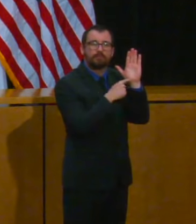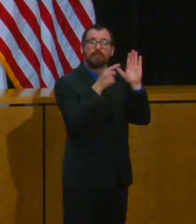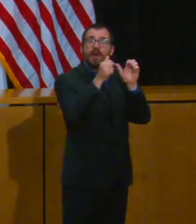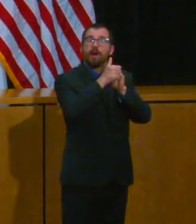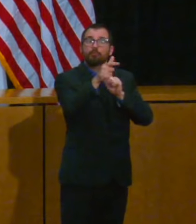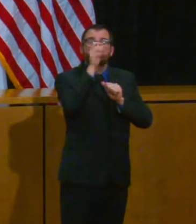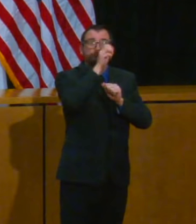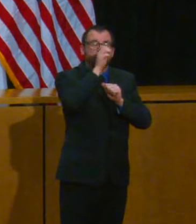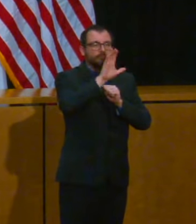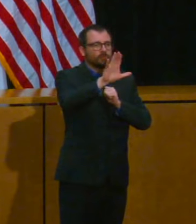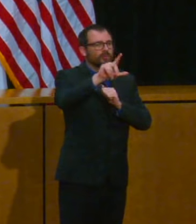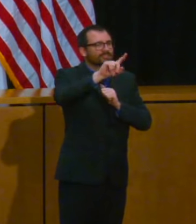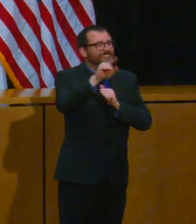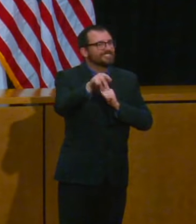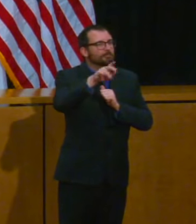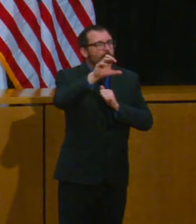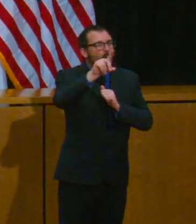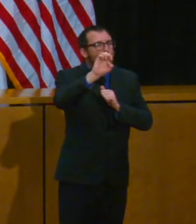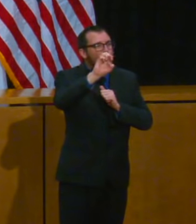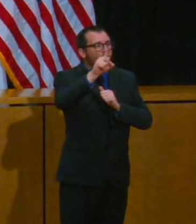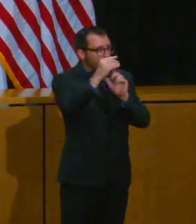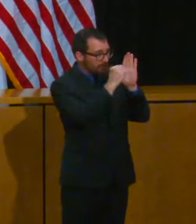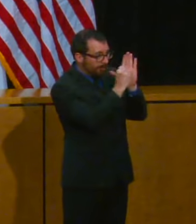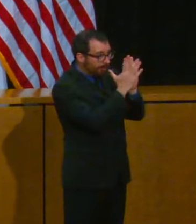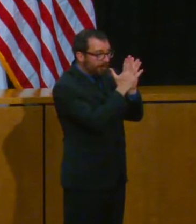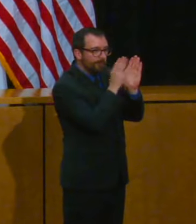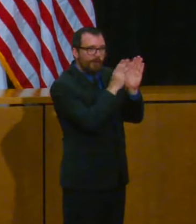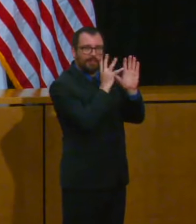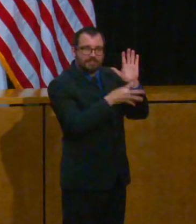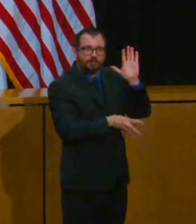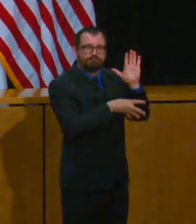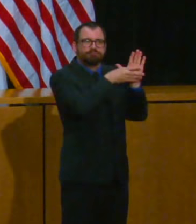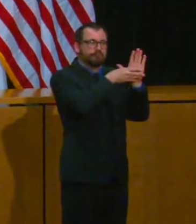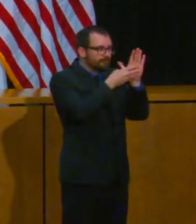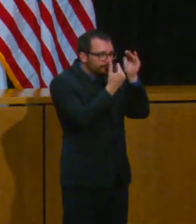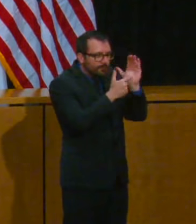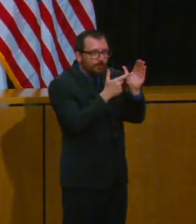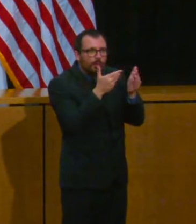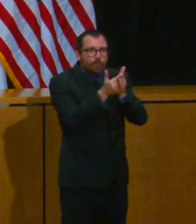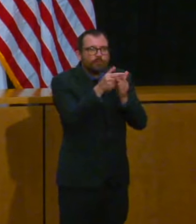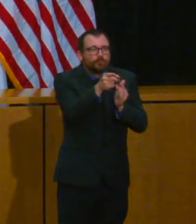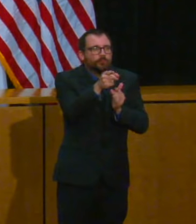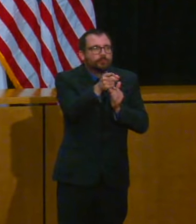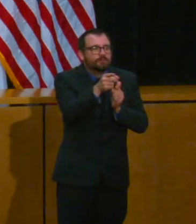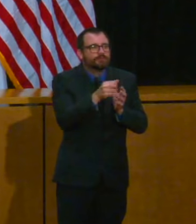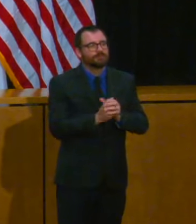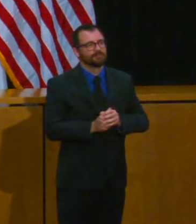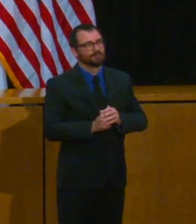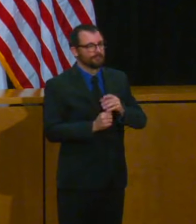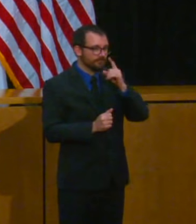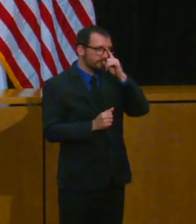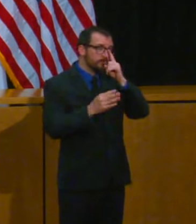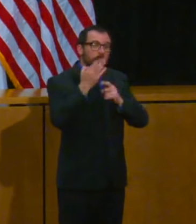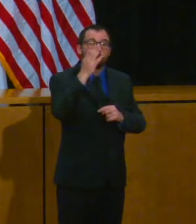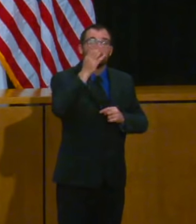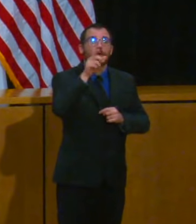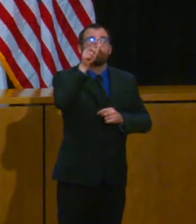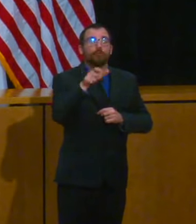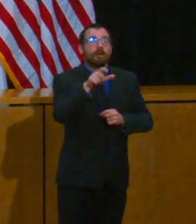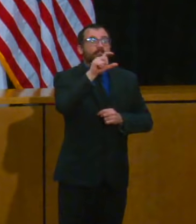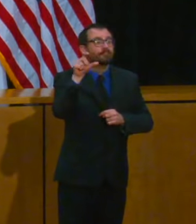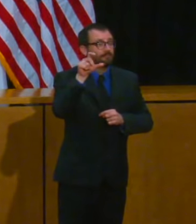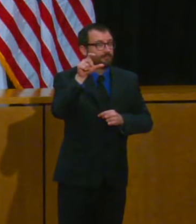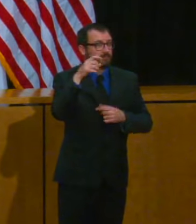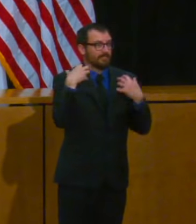Association for Mental Health and supported by the Blue Cross Blue Shield Foundation the CF Adams Charitable Trust and the